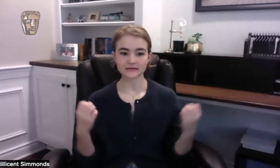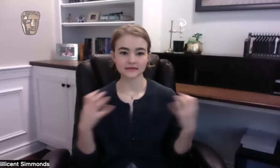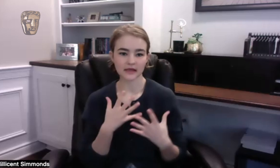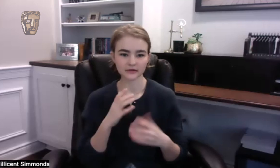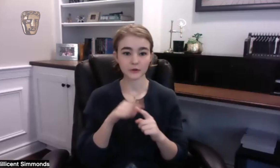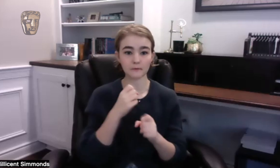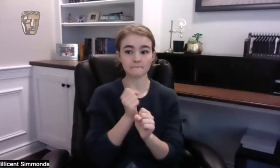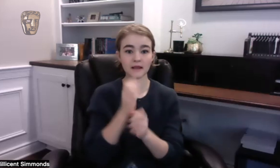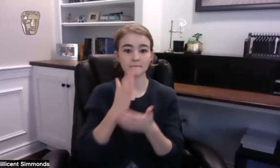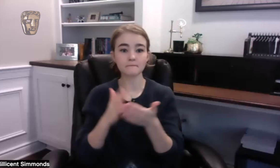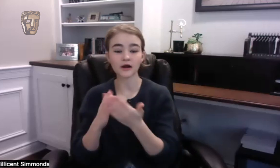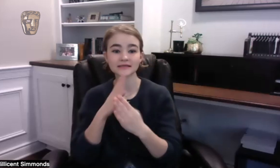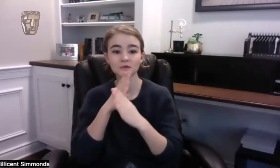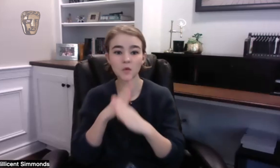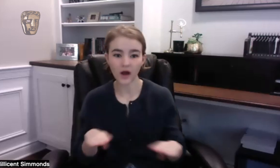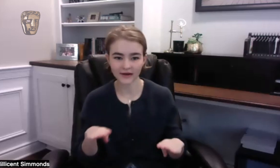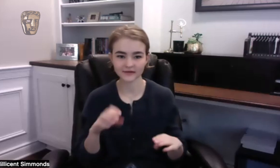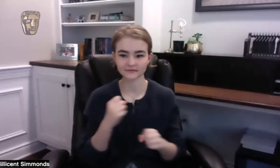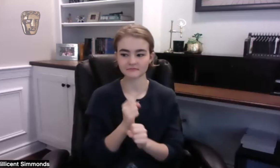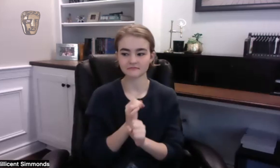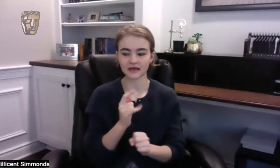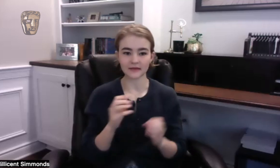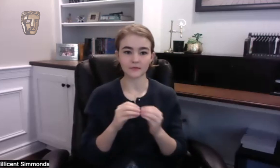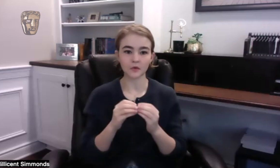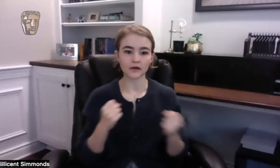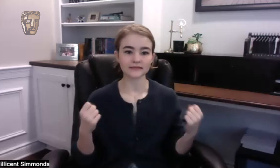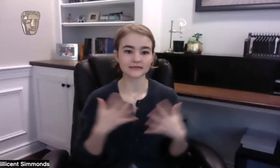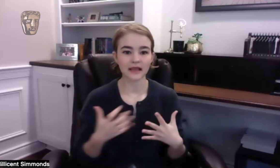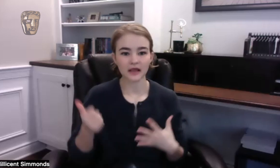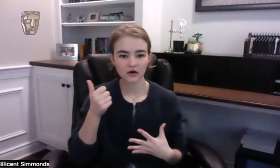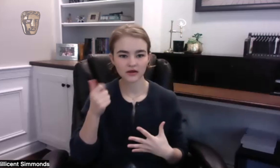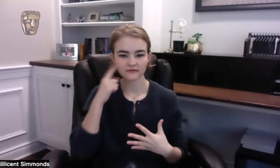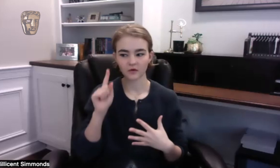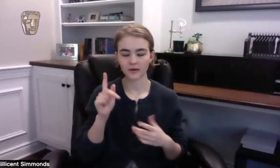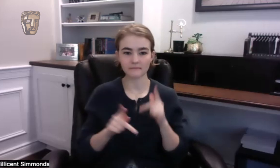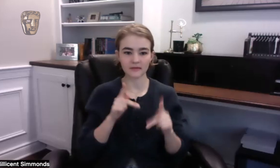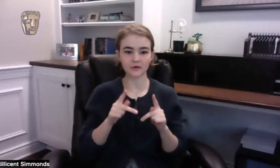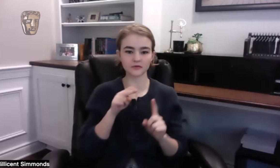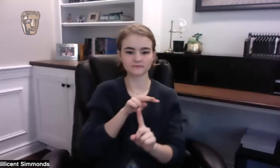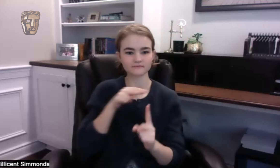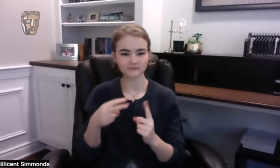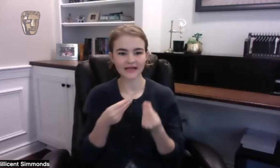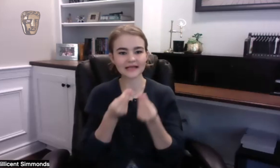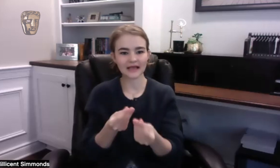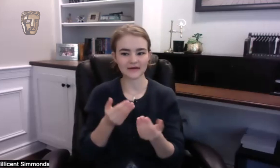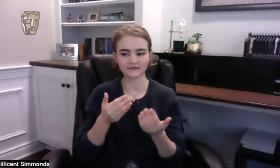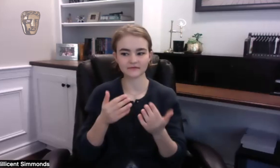goes in the movie it was really interesting and you know I think to use that to use the